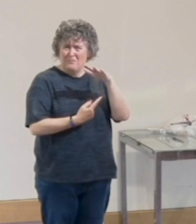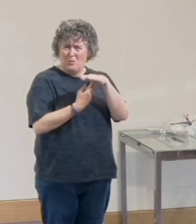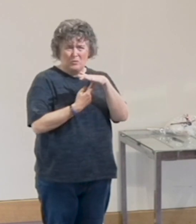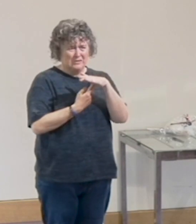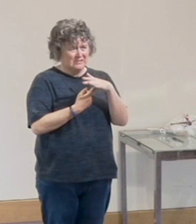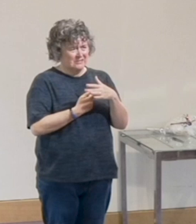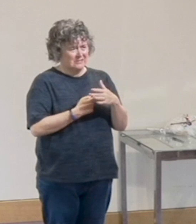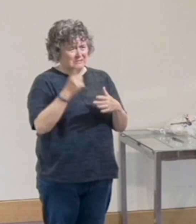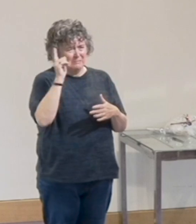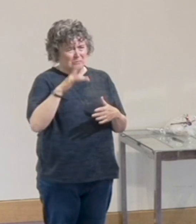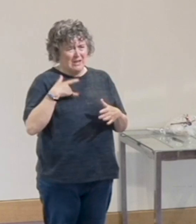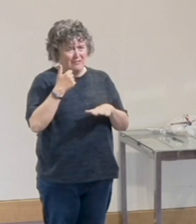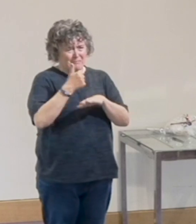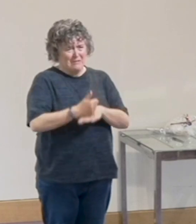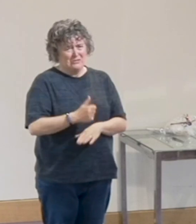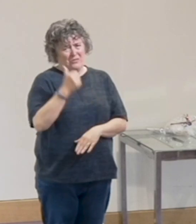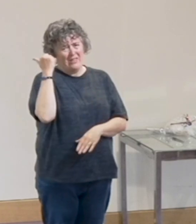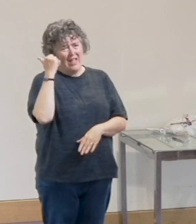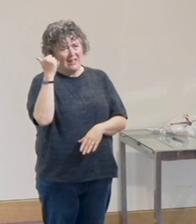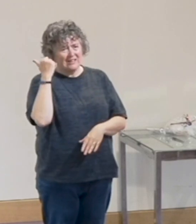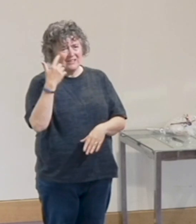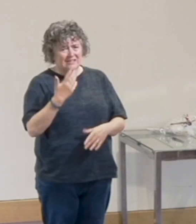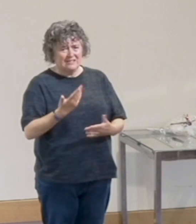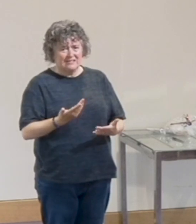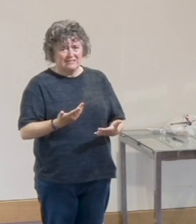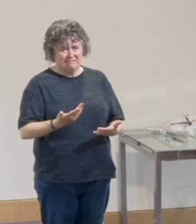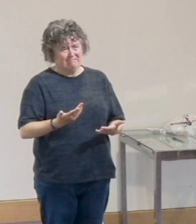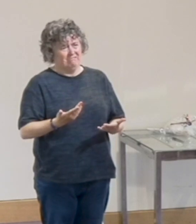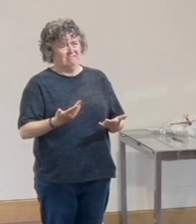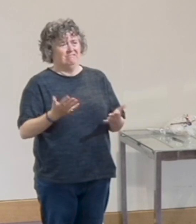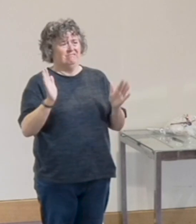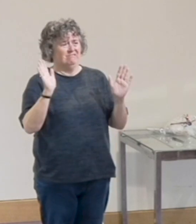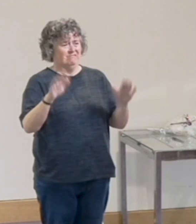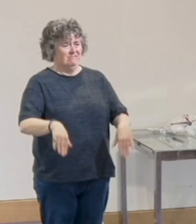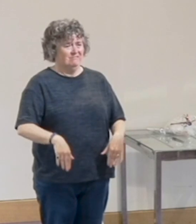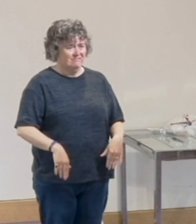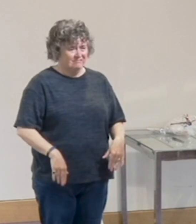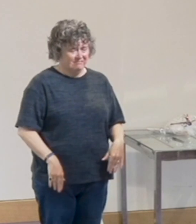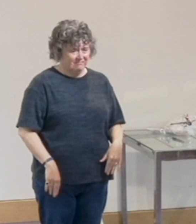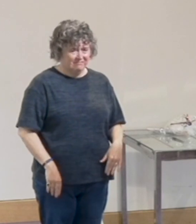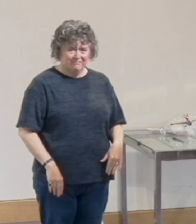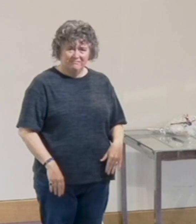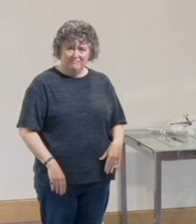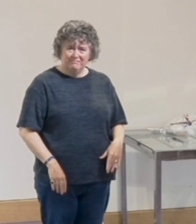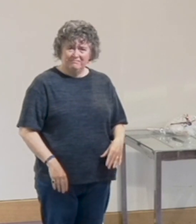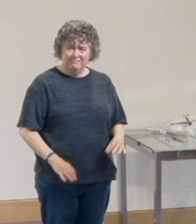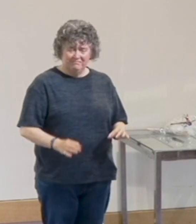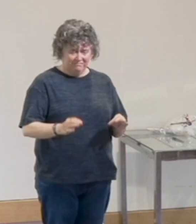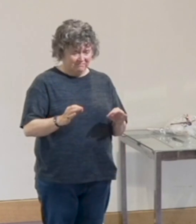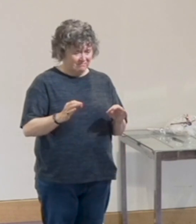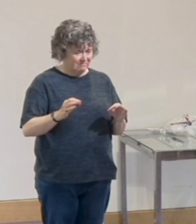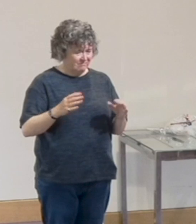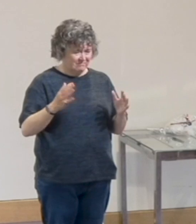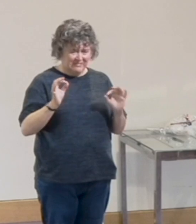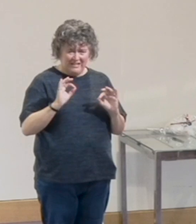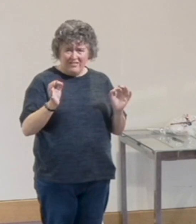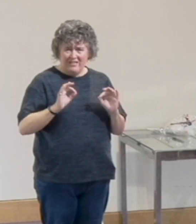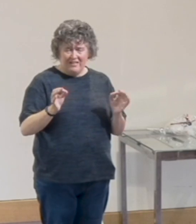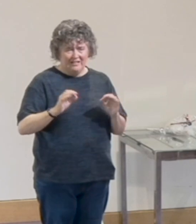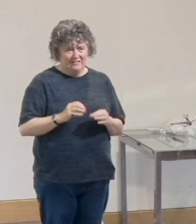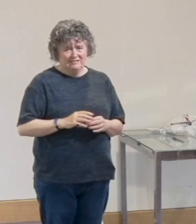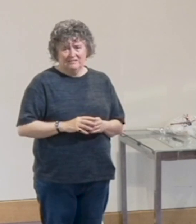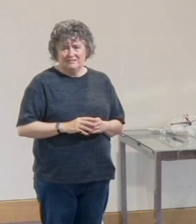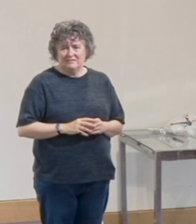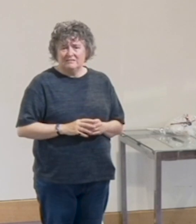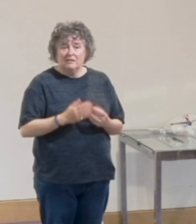want to base their life on? It's important to see what others call important and become a way of life to them.